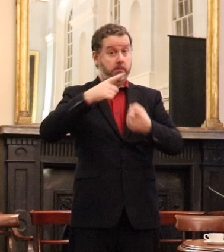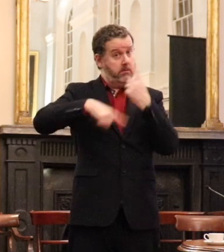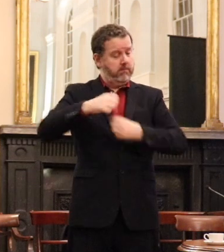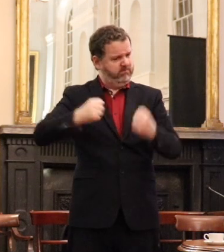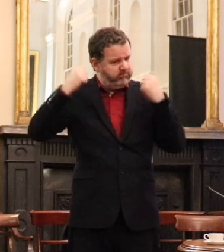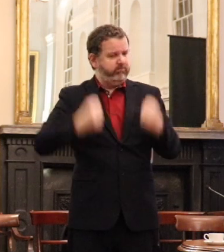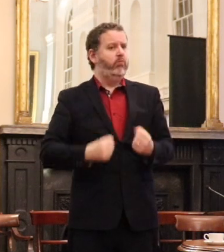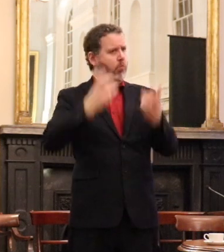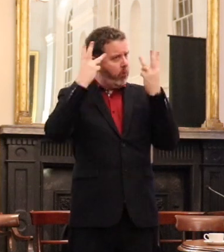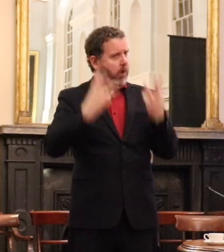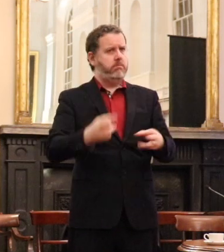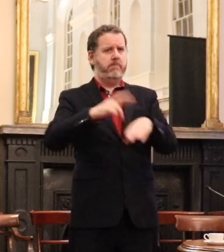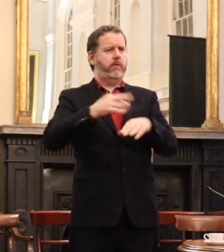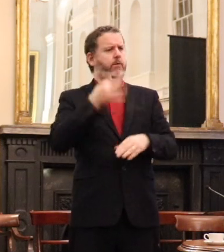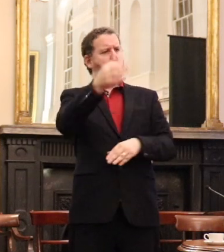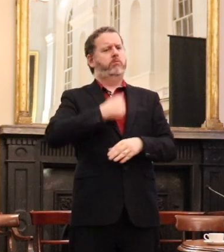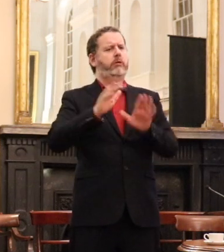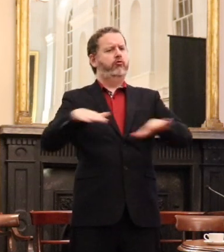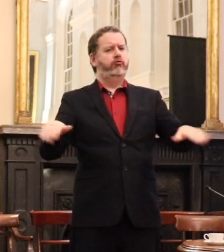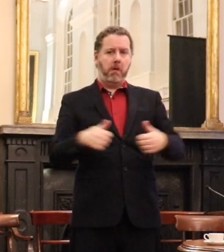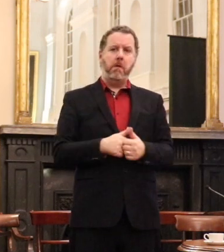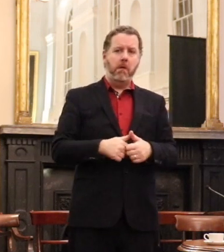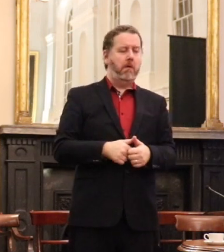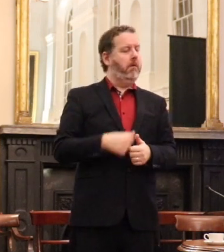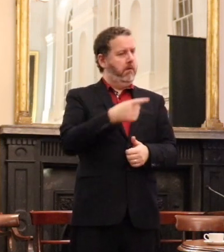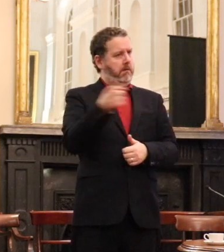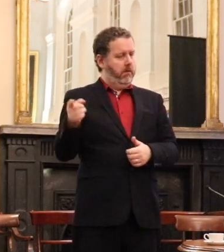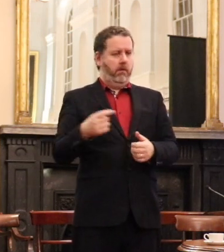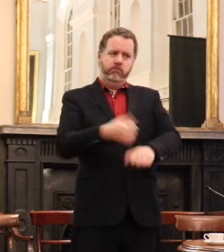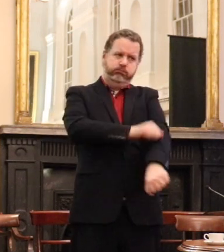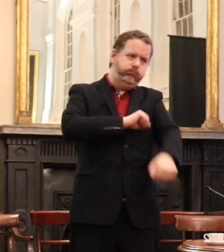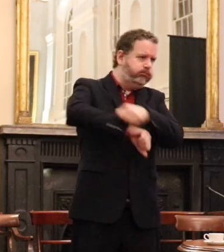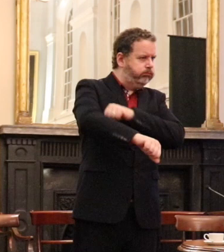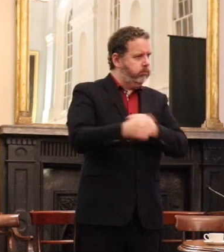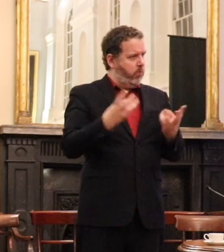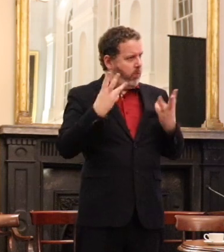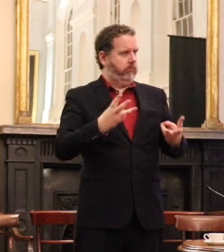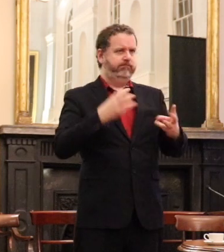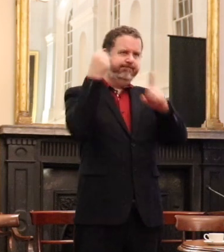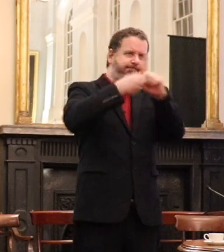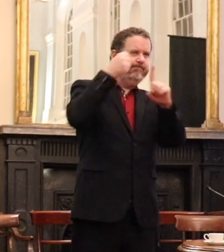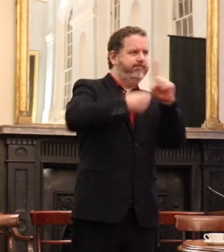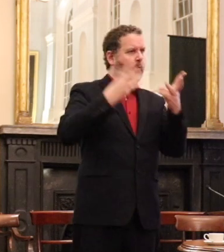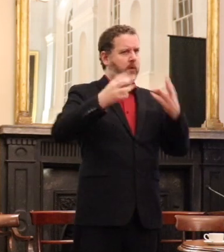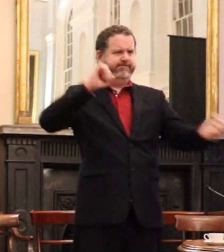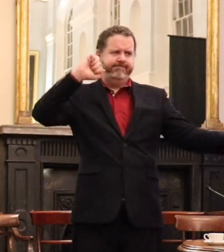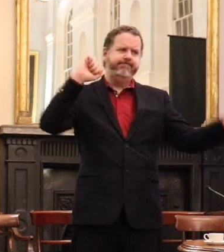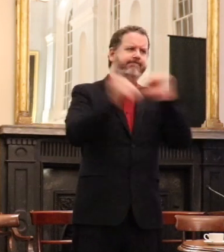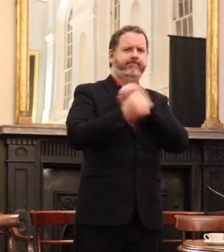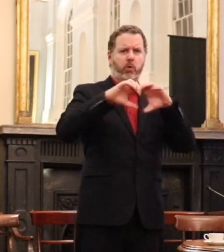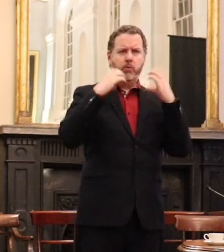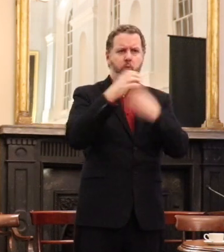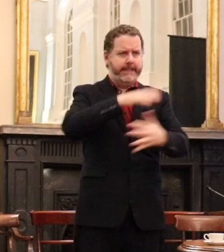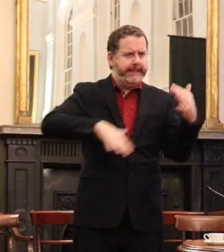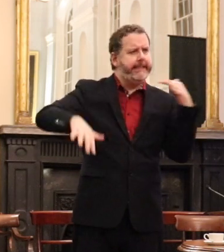to getting a better future for their children. Incredibly conditioned to the prospect of transforming the community. They